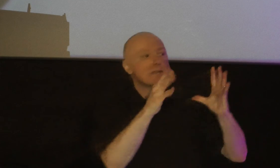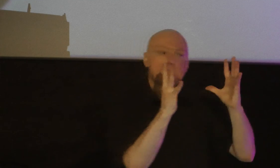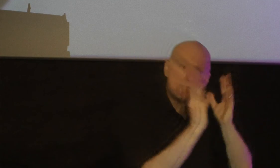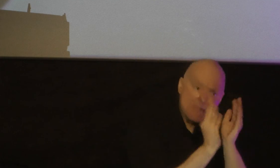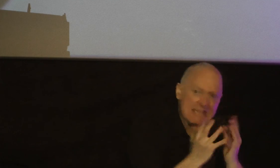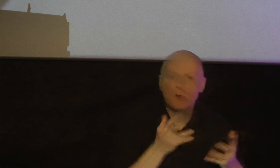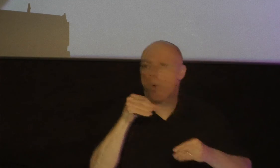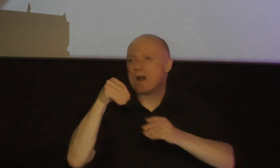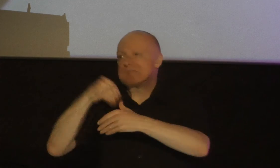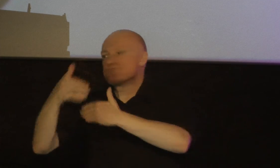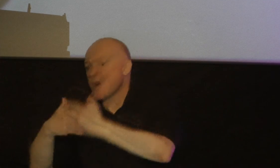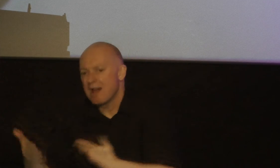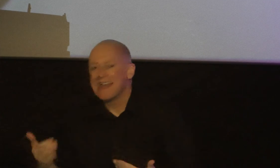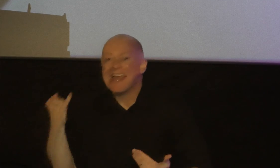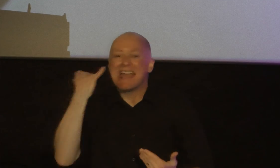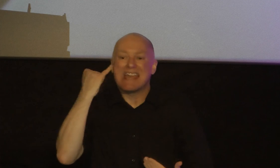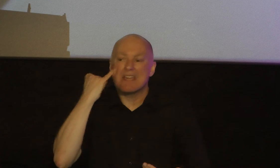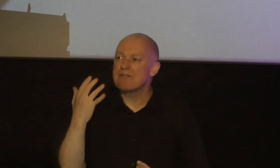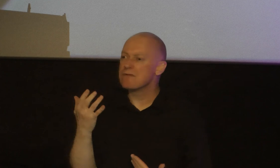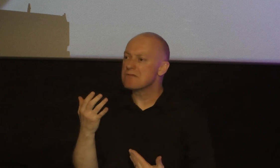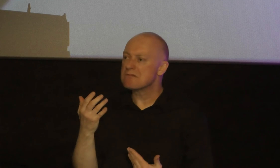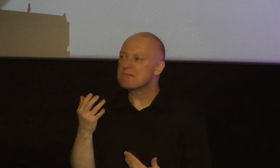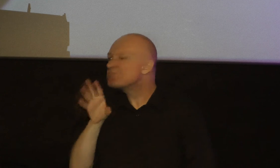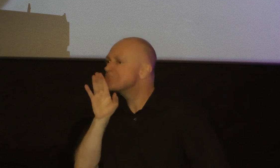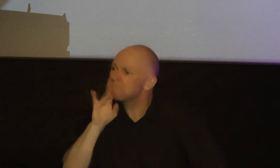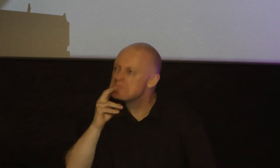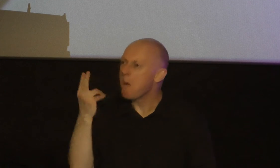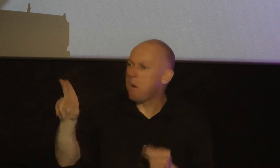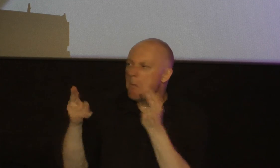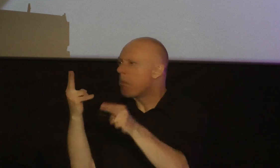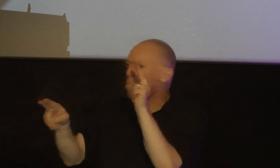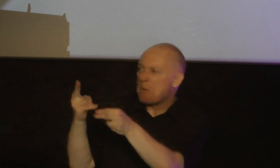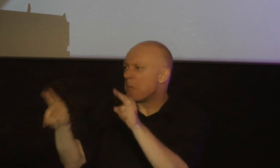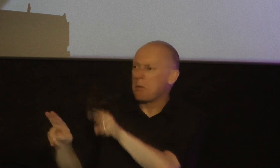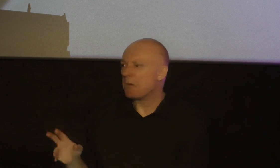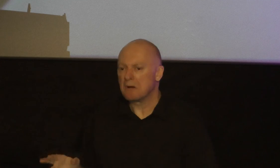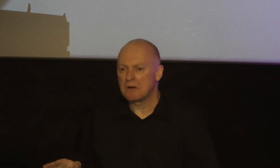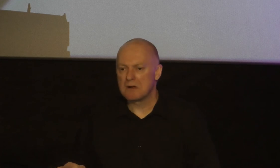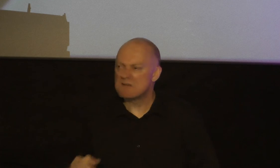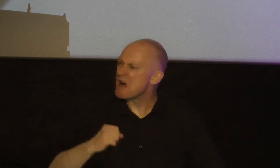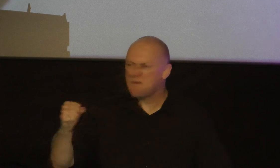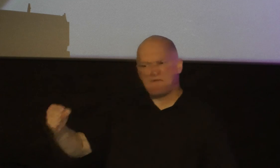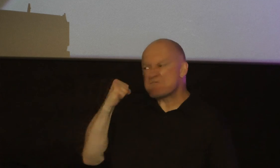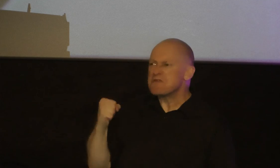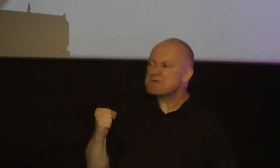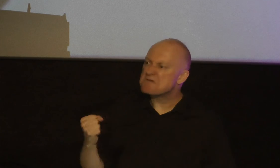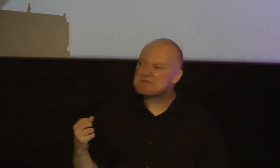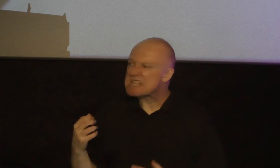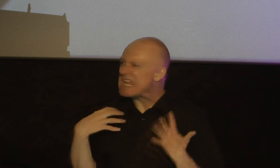process it prolongs it and in some cases people refuse they want to be angry and the thing just gets so hard